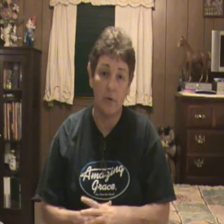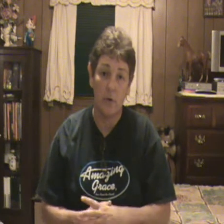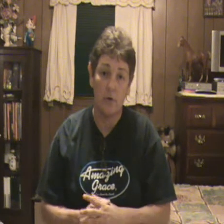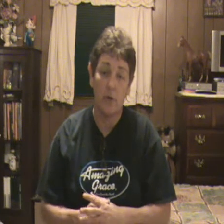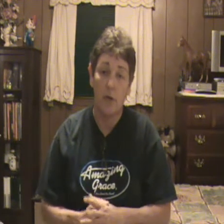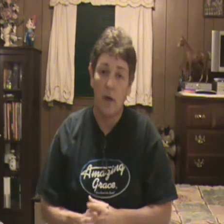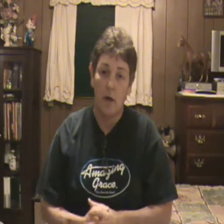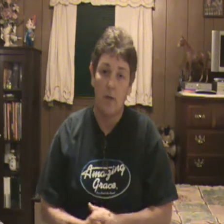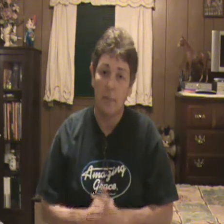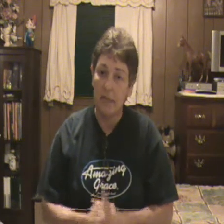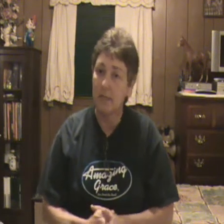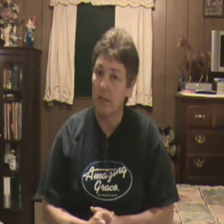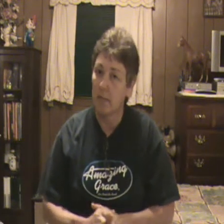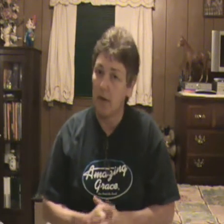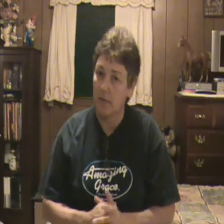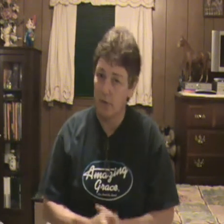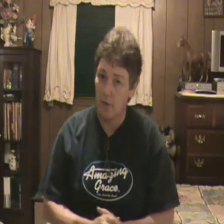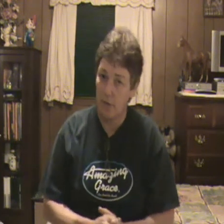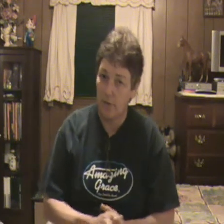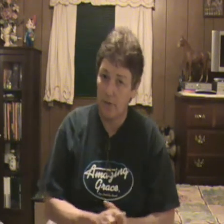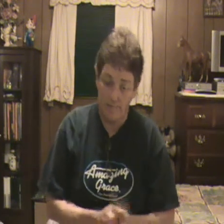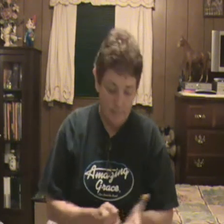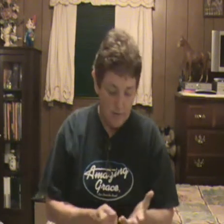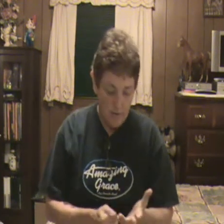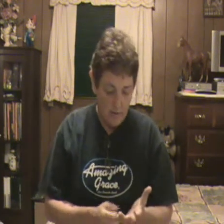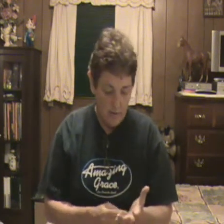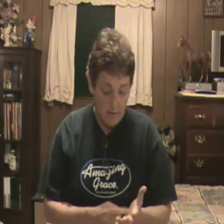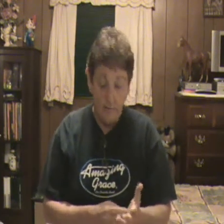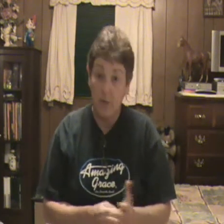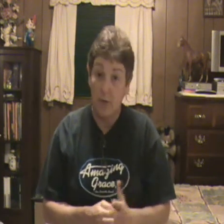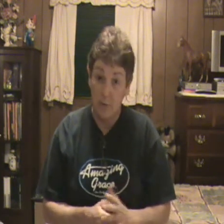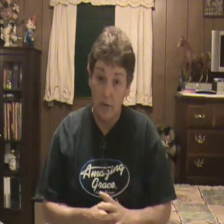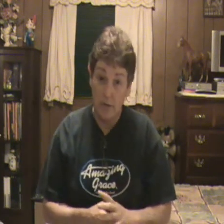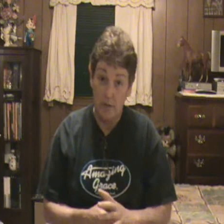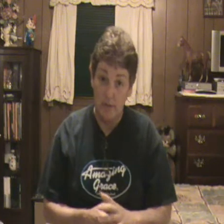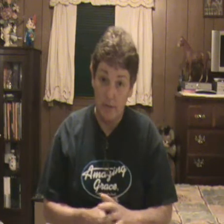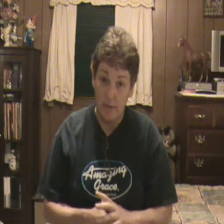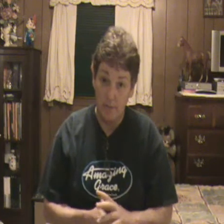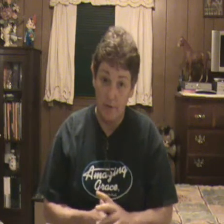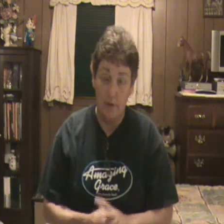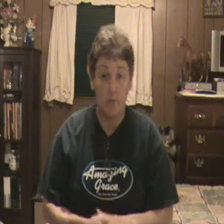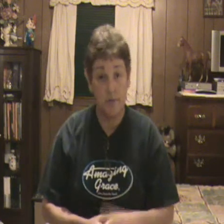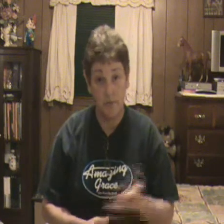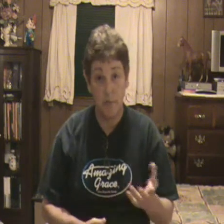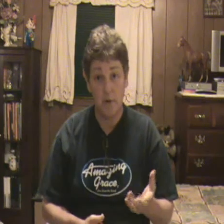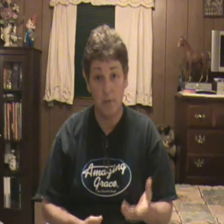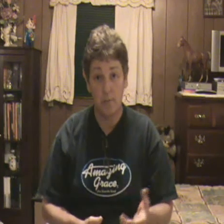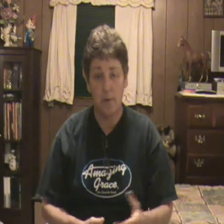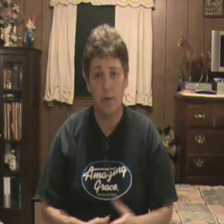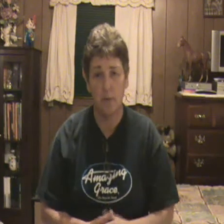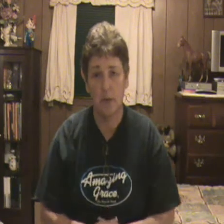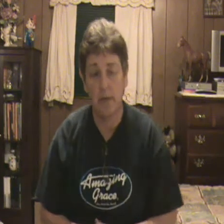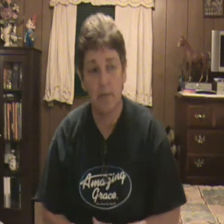the surgery. The biggest thing about the surgery, which I will go ahead and tell you this up front, which for most of you would be a big relief.